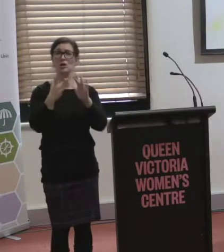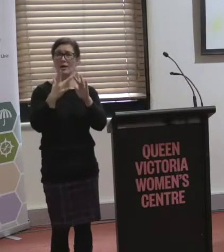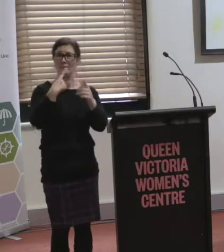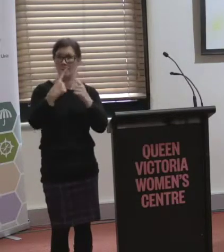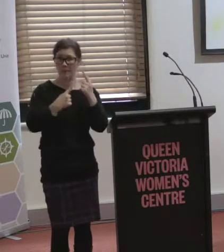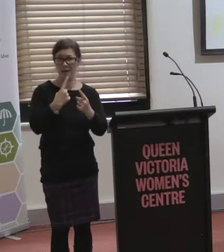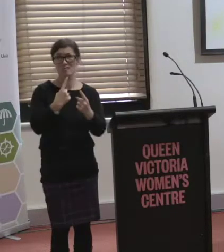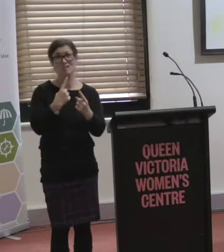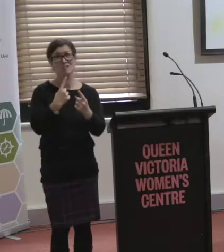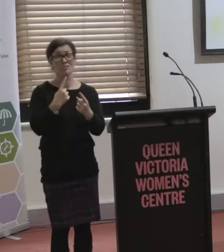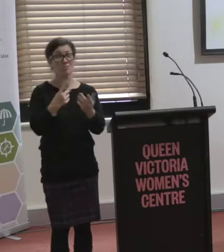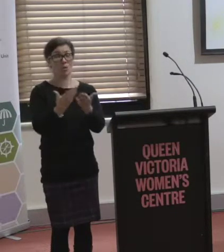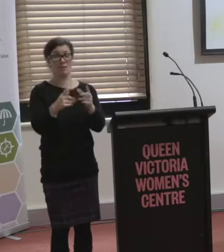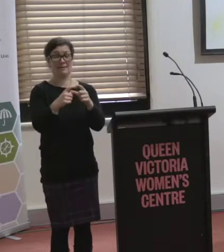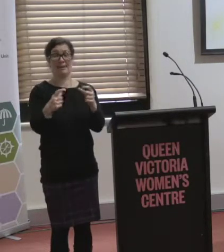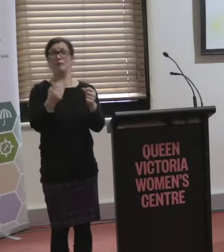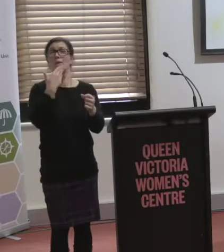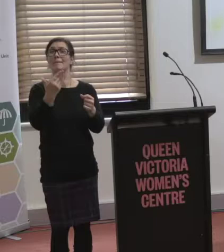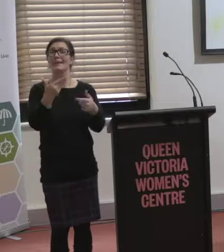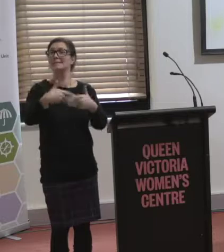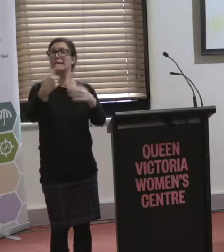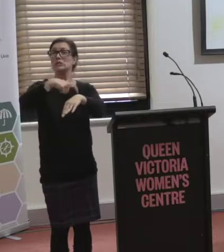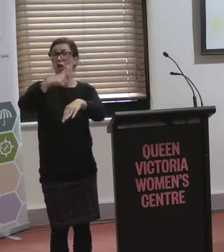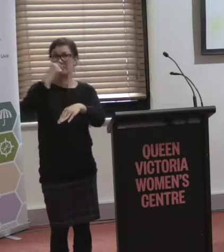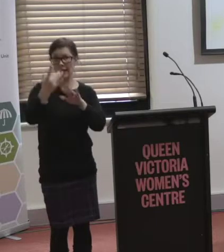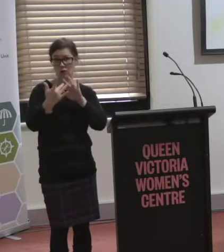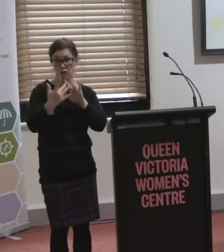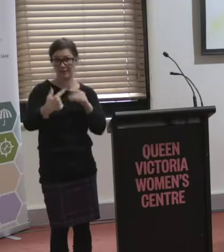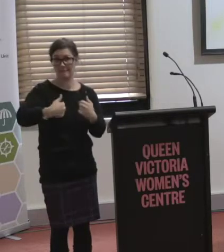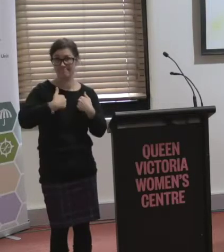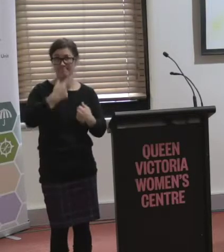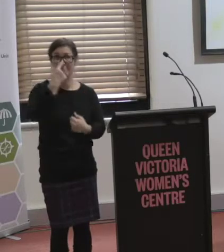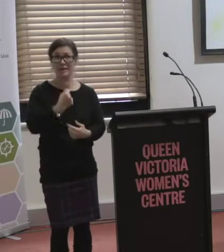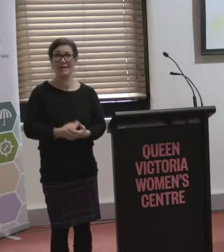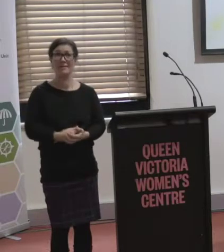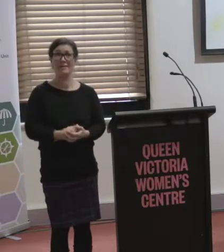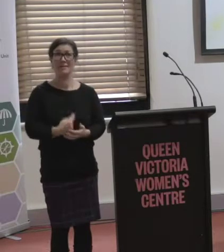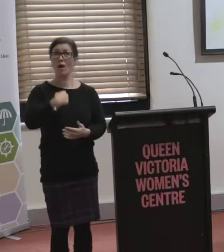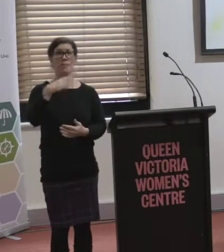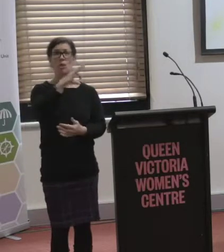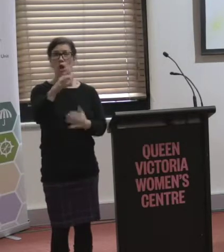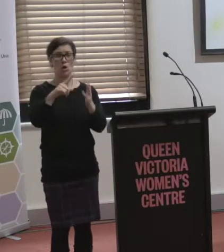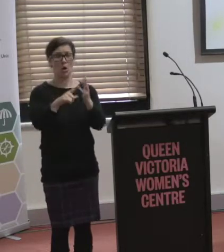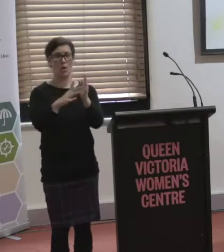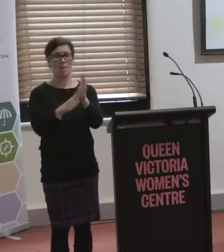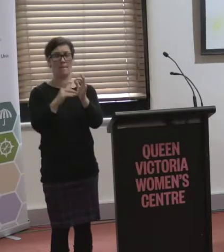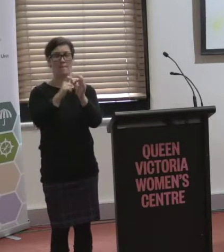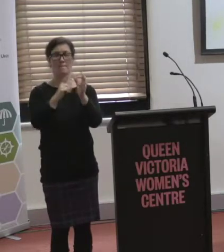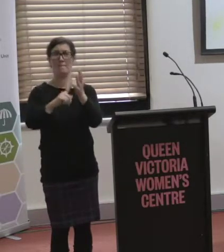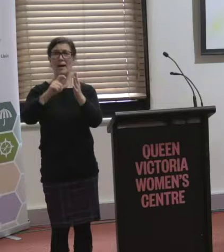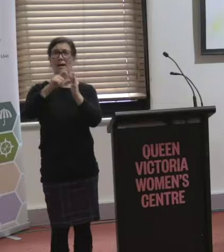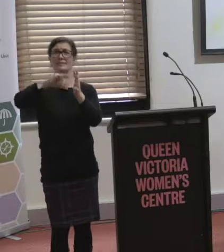are please contact me at any time. What I am not, I'm not an ombudsman but I'm a commissioner